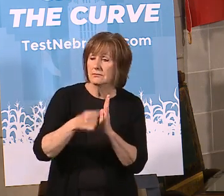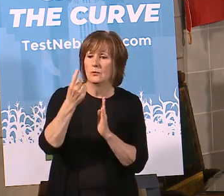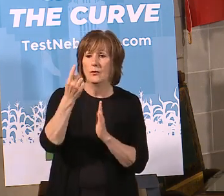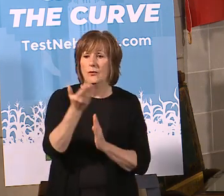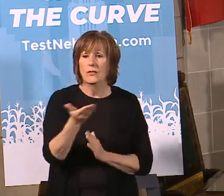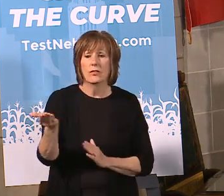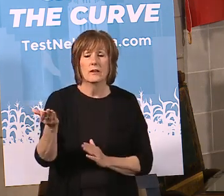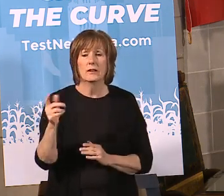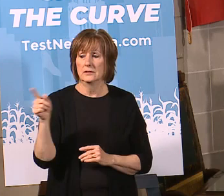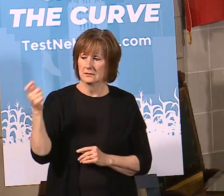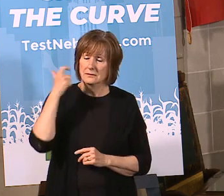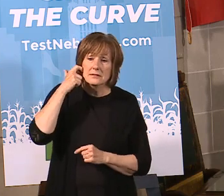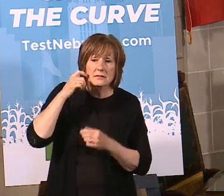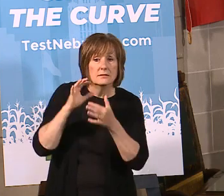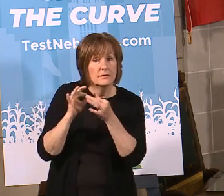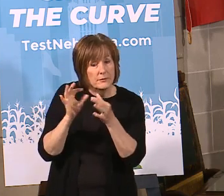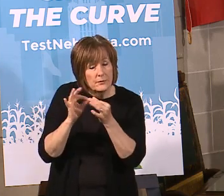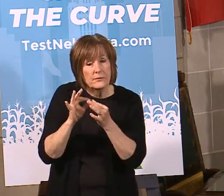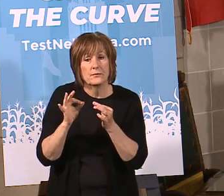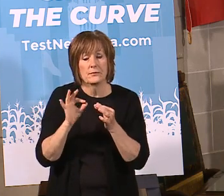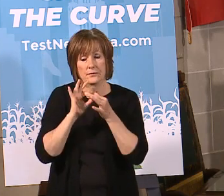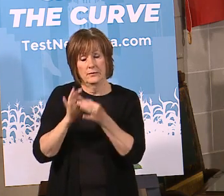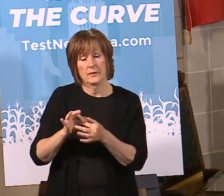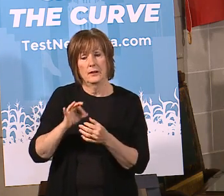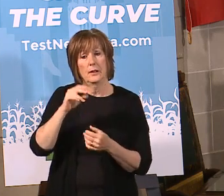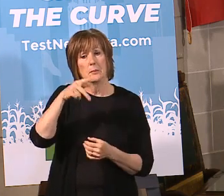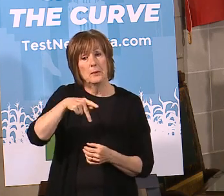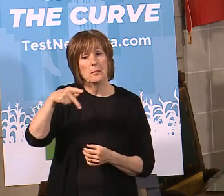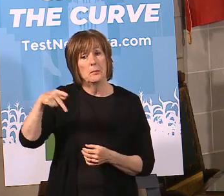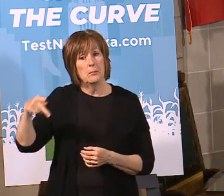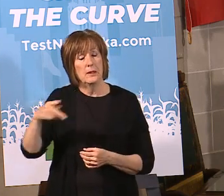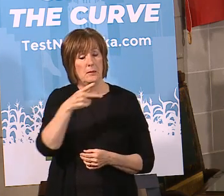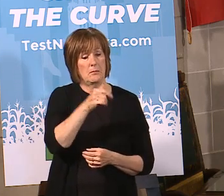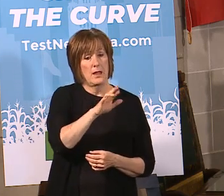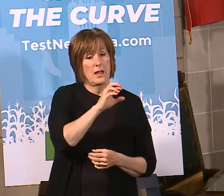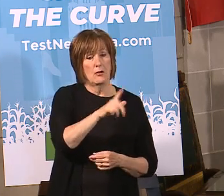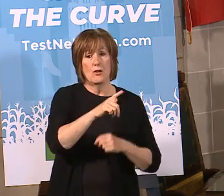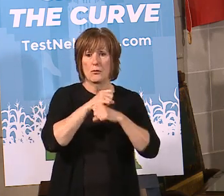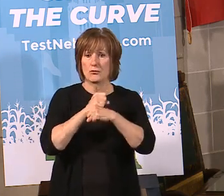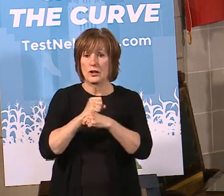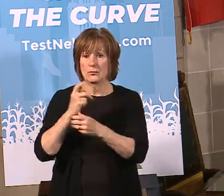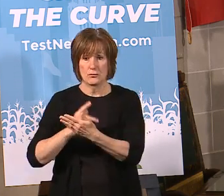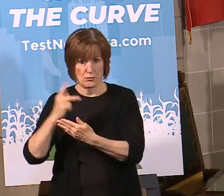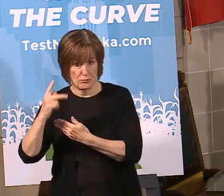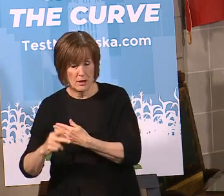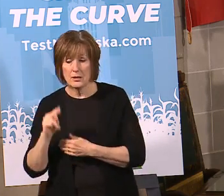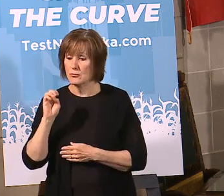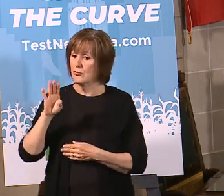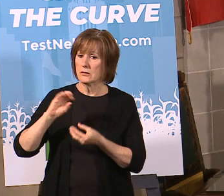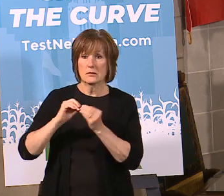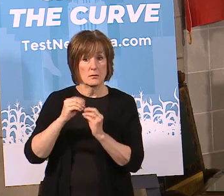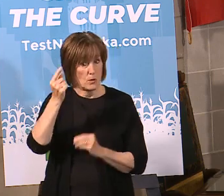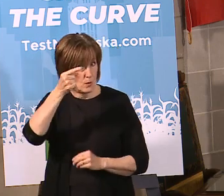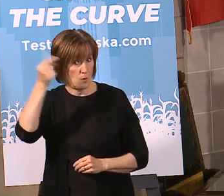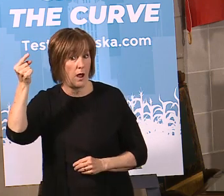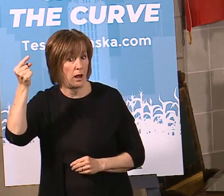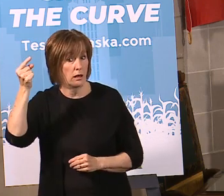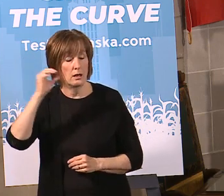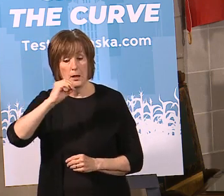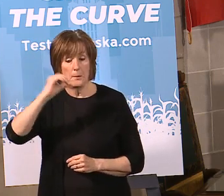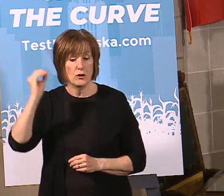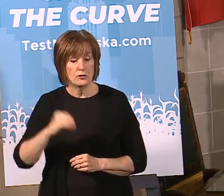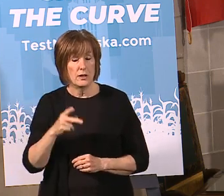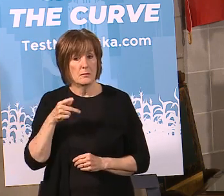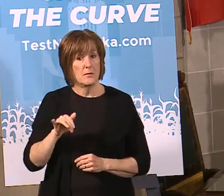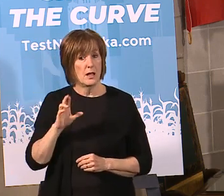the things that Tony was talking about with regards to the PPP, the Payroll Protection Program, Nebraska was number one with regard to the percentage of